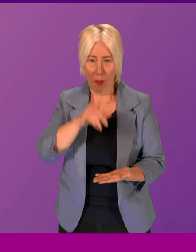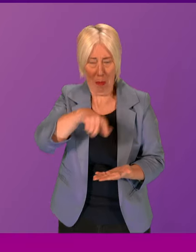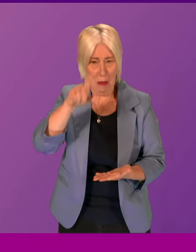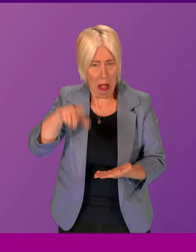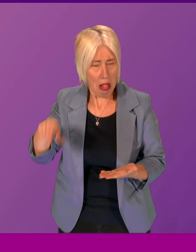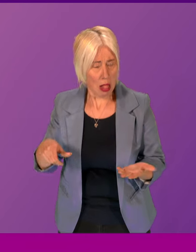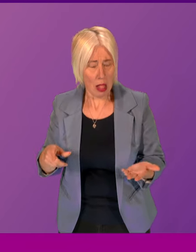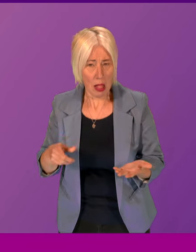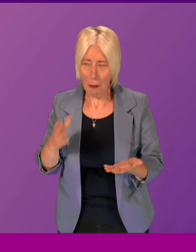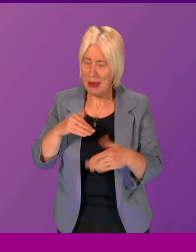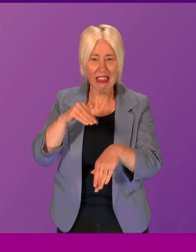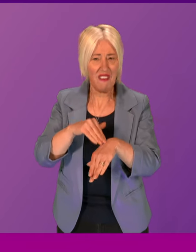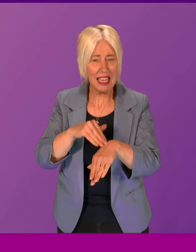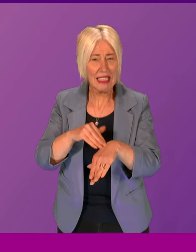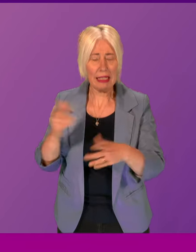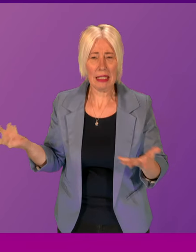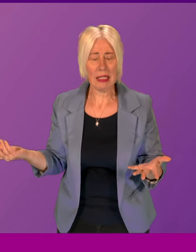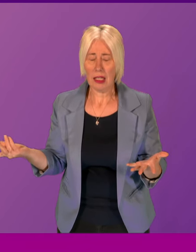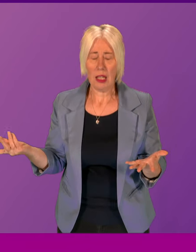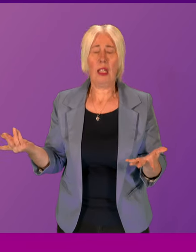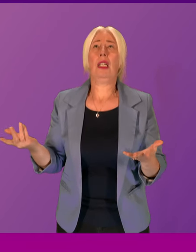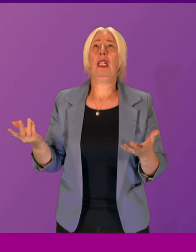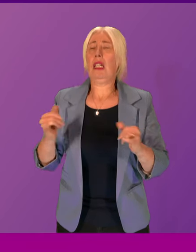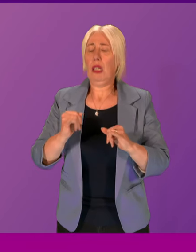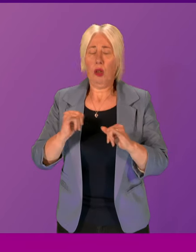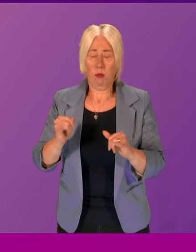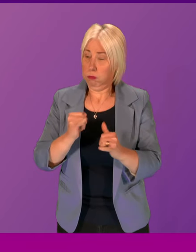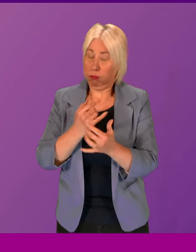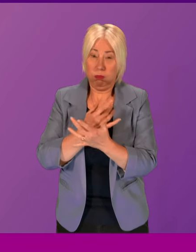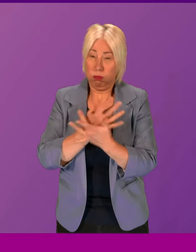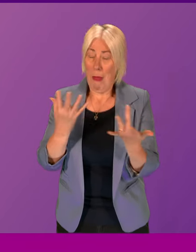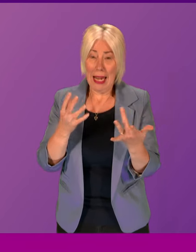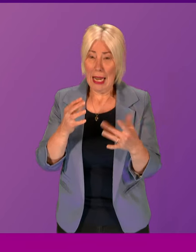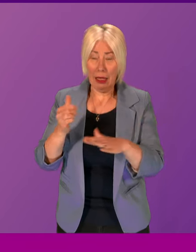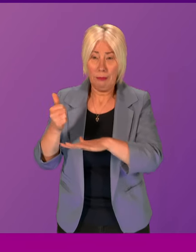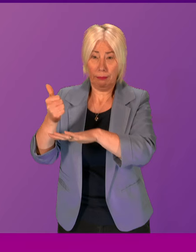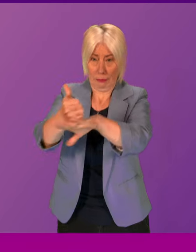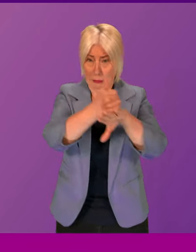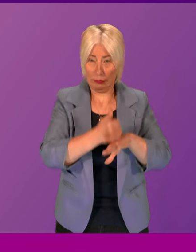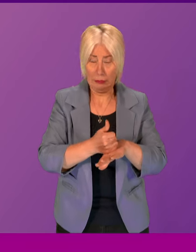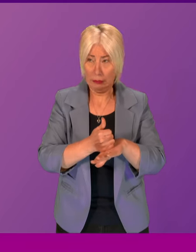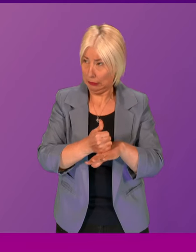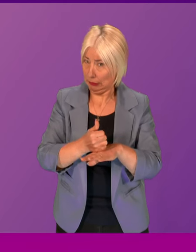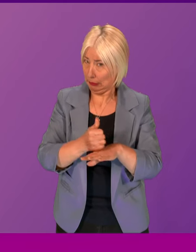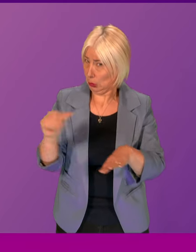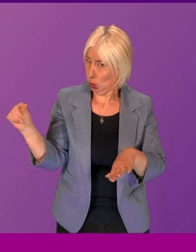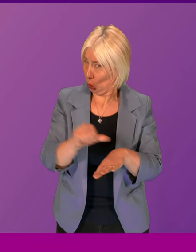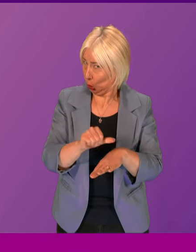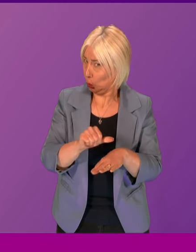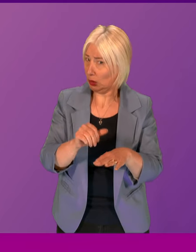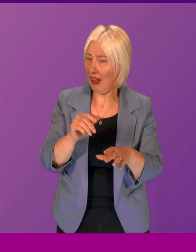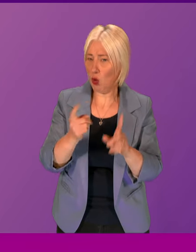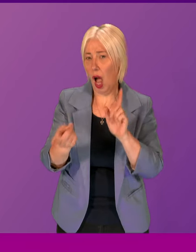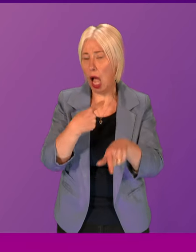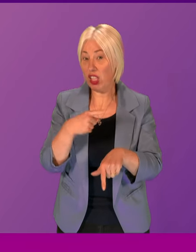Douglas Ross just articulated, there are many institutions that will be answerable for what they did